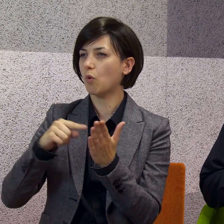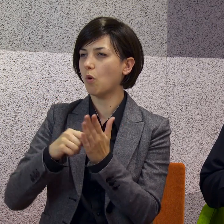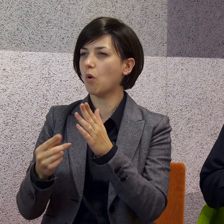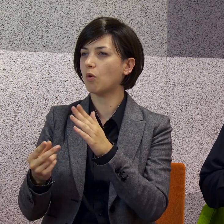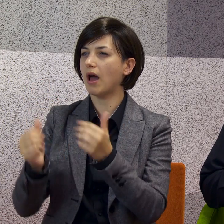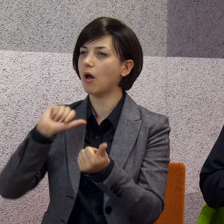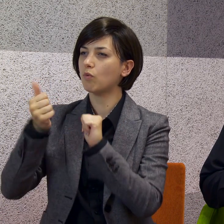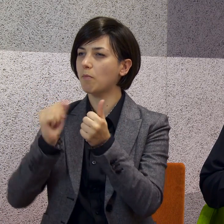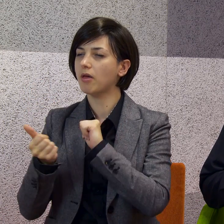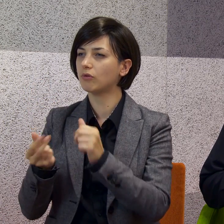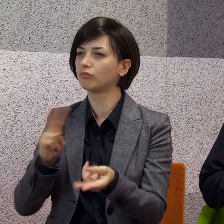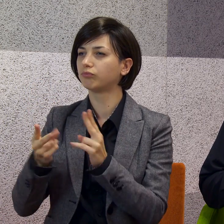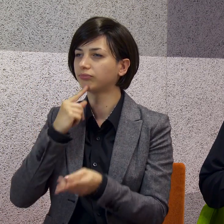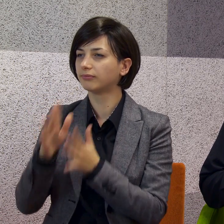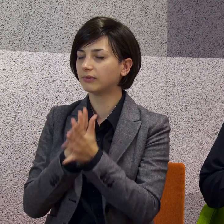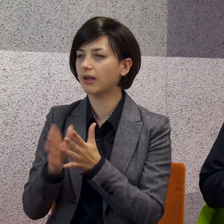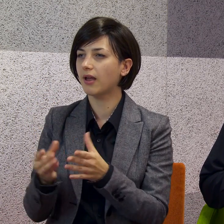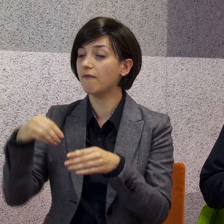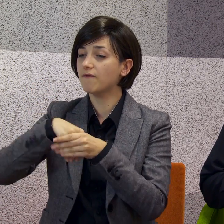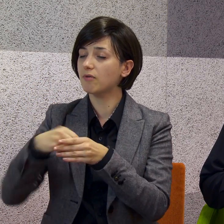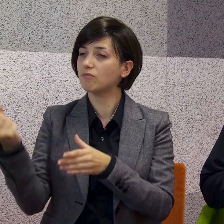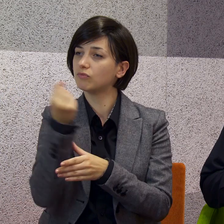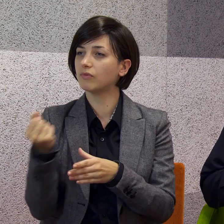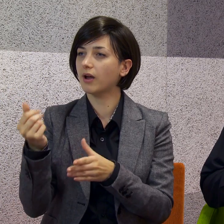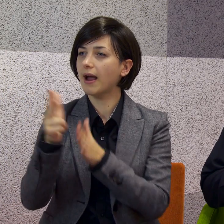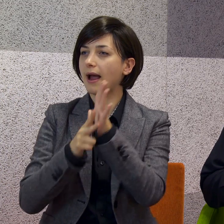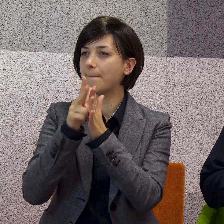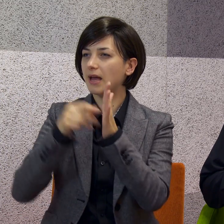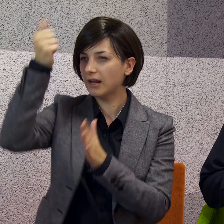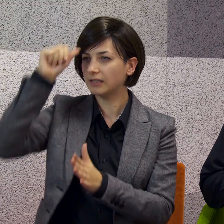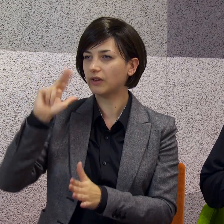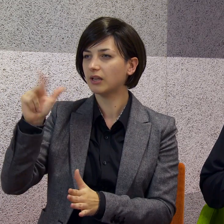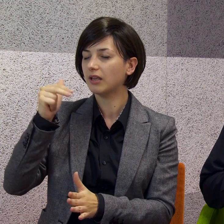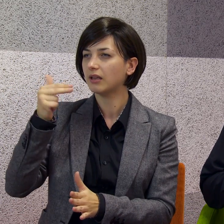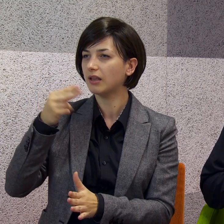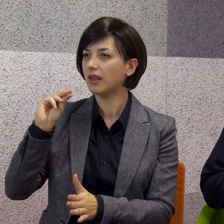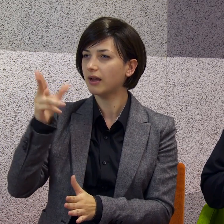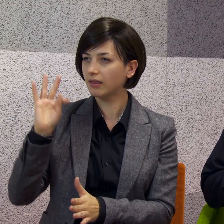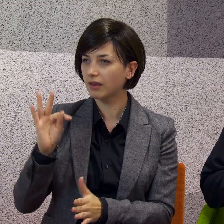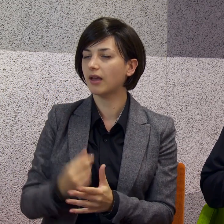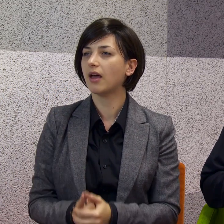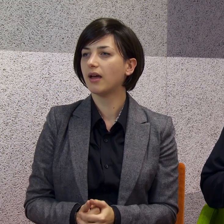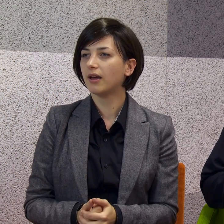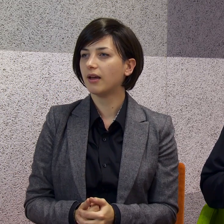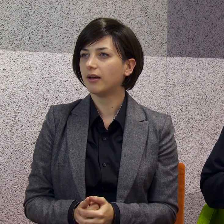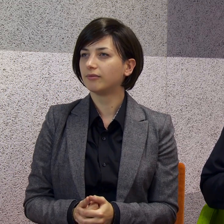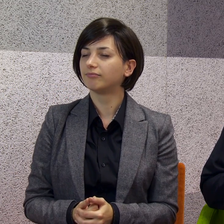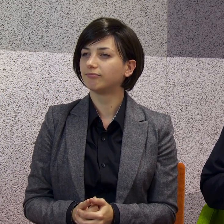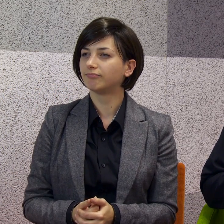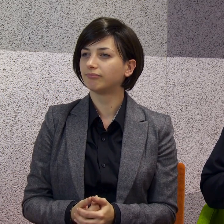we use KineCamera and neural networks. And we build a system that